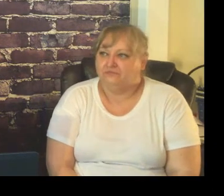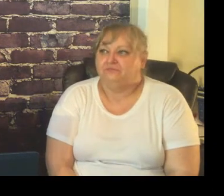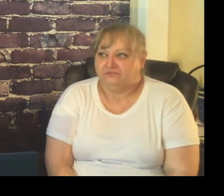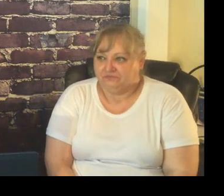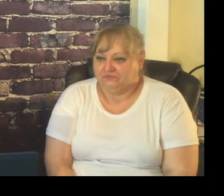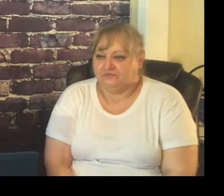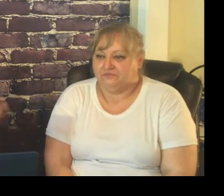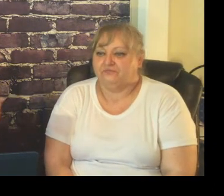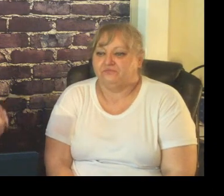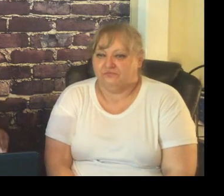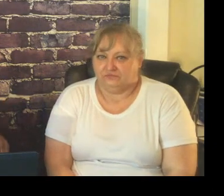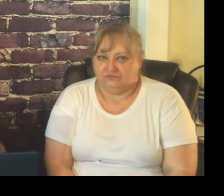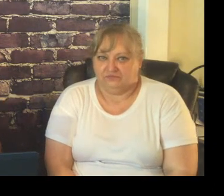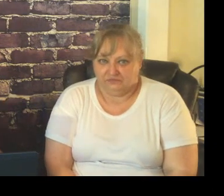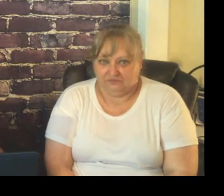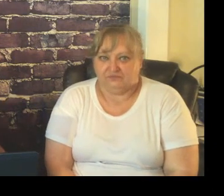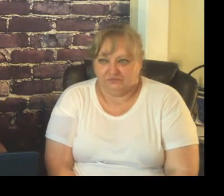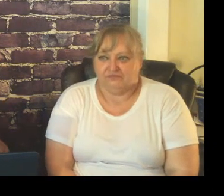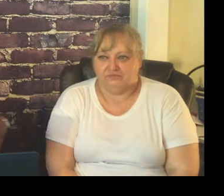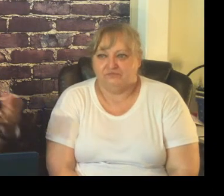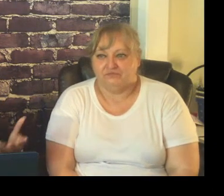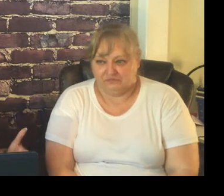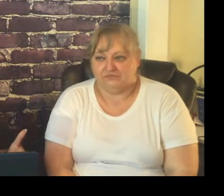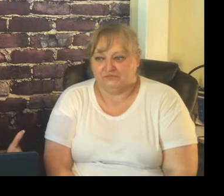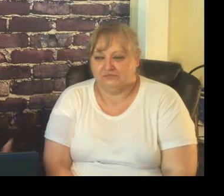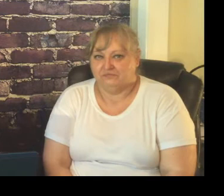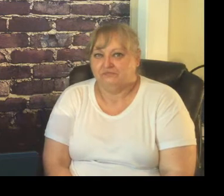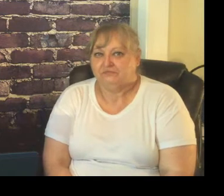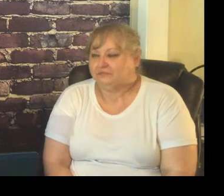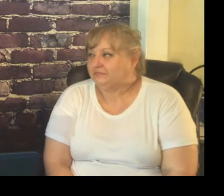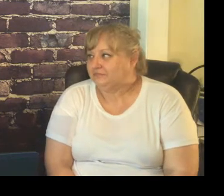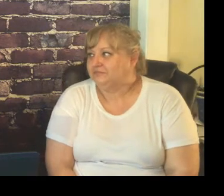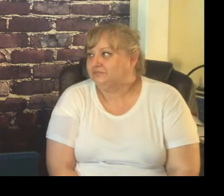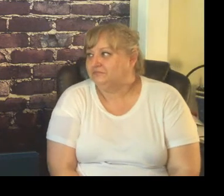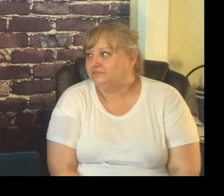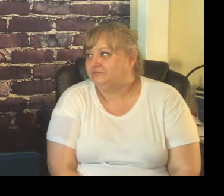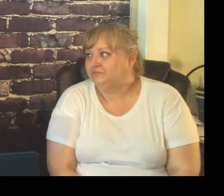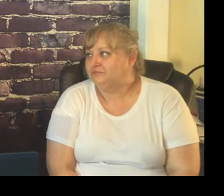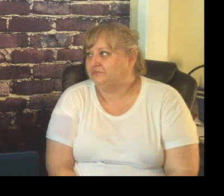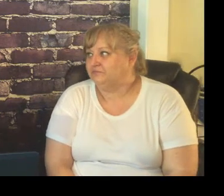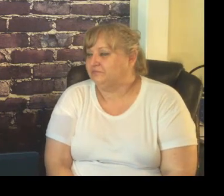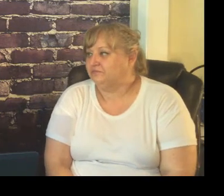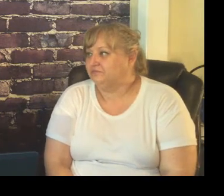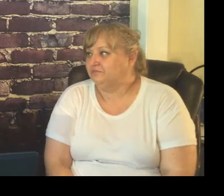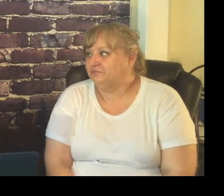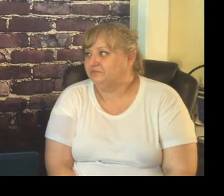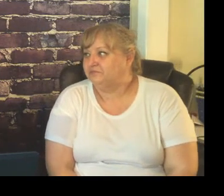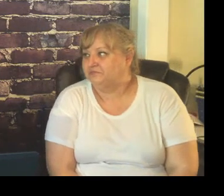progress you'll do less procedure and more content but I guarantee if you really want them to be in place